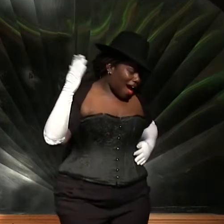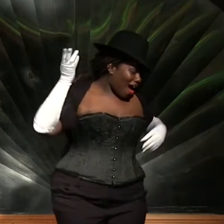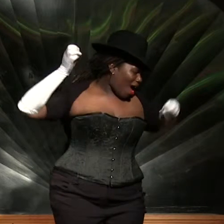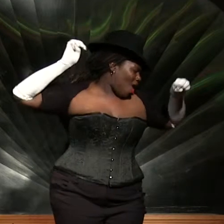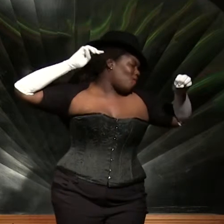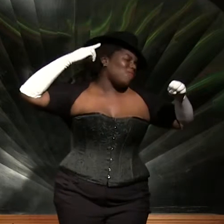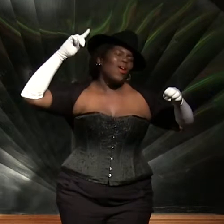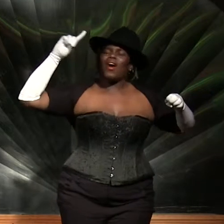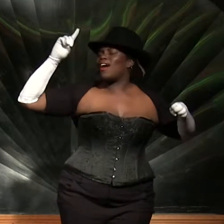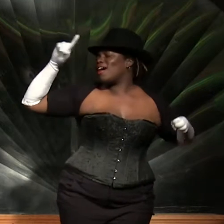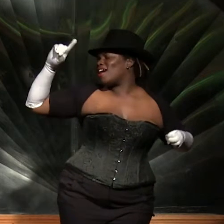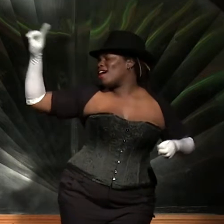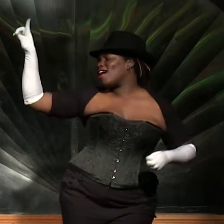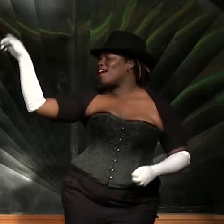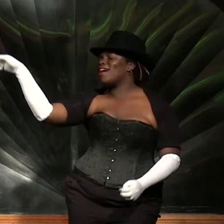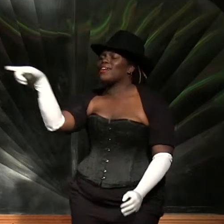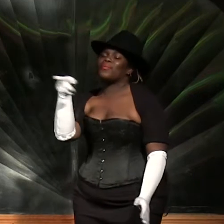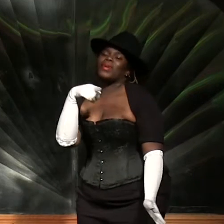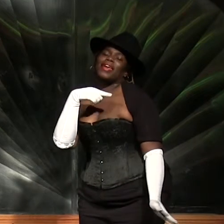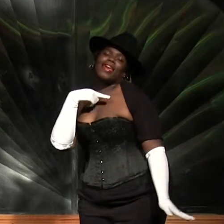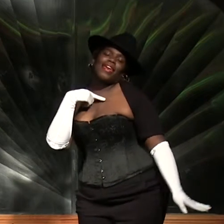Above me